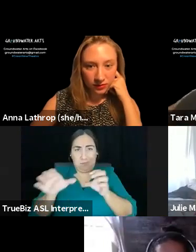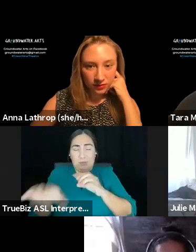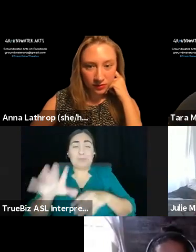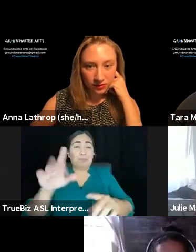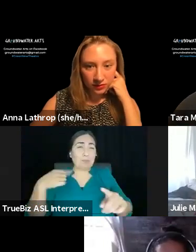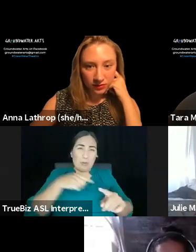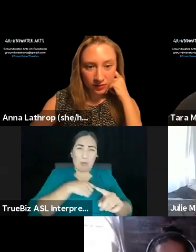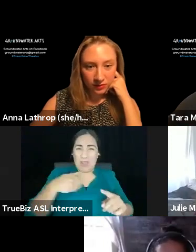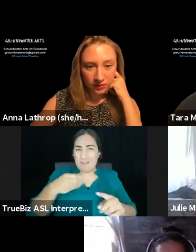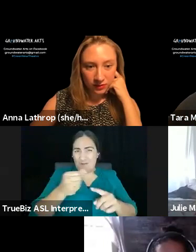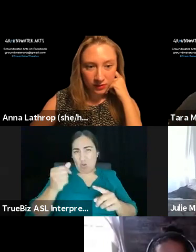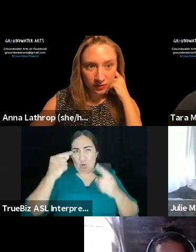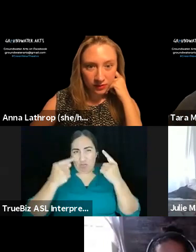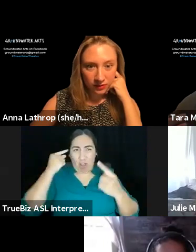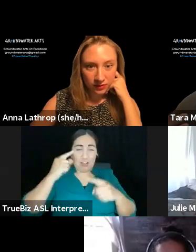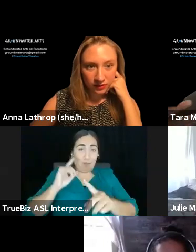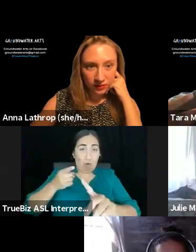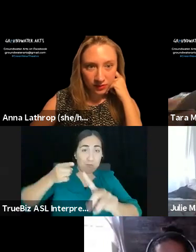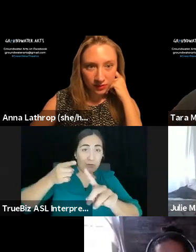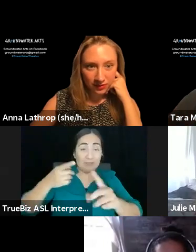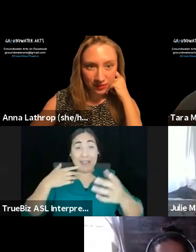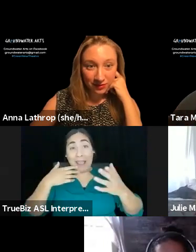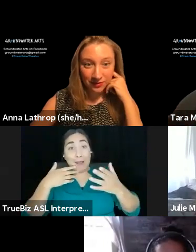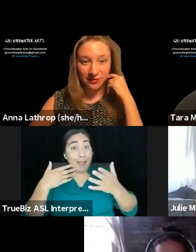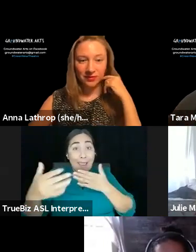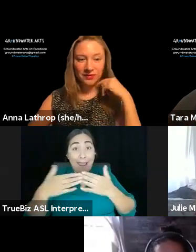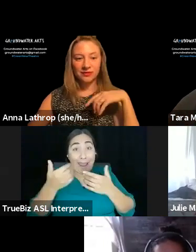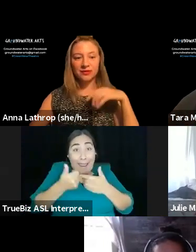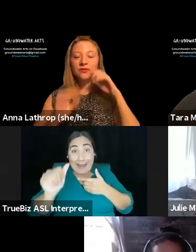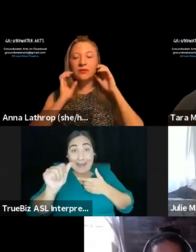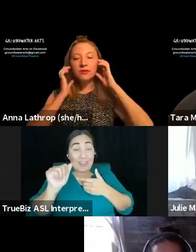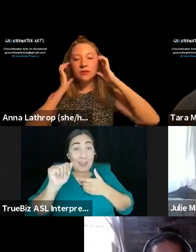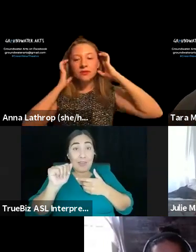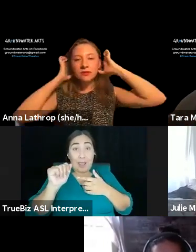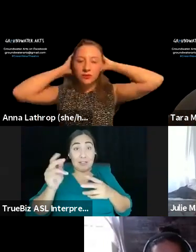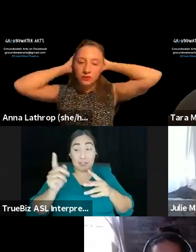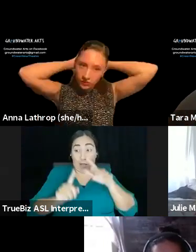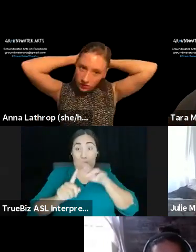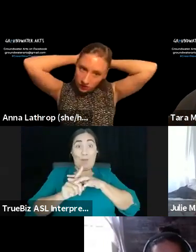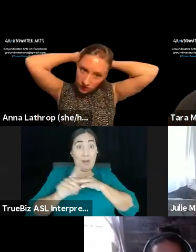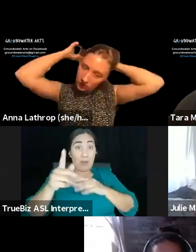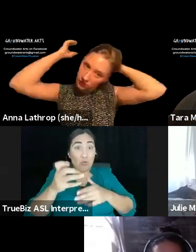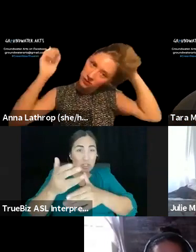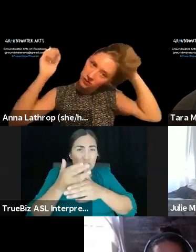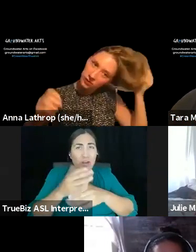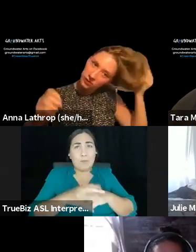first one being anything that's coming up for any of you right now that you want to share any questions or feedbacks, anything